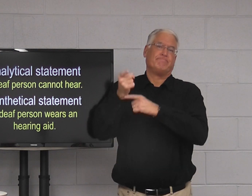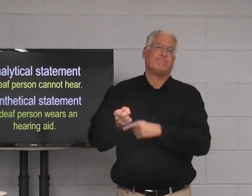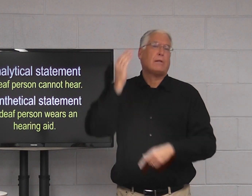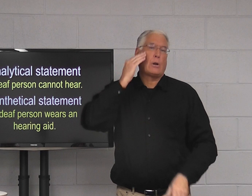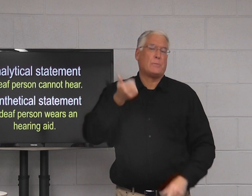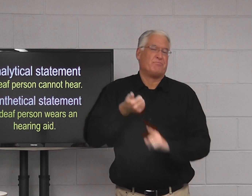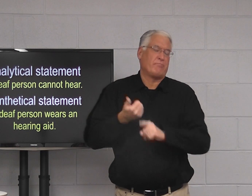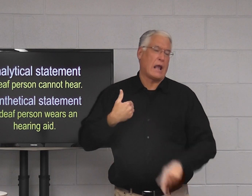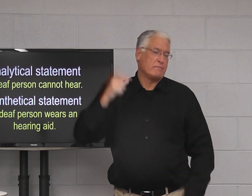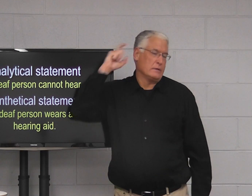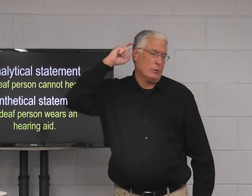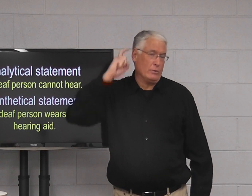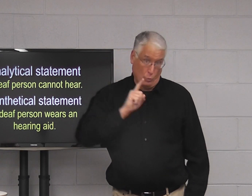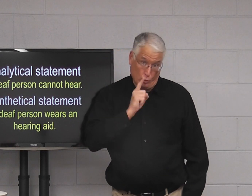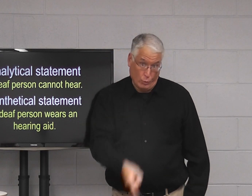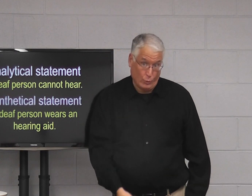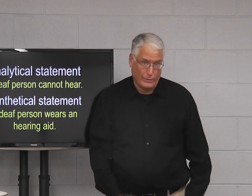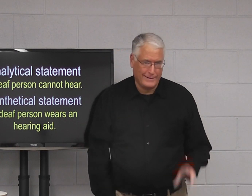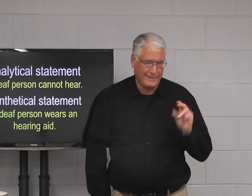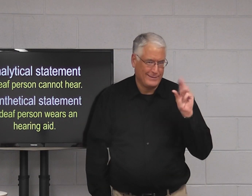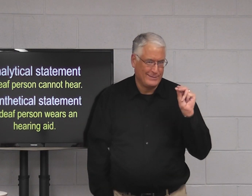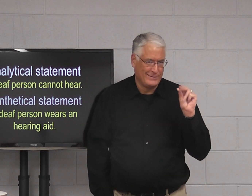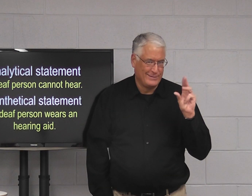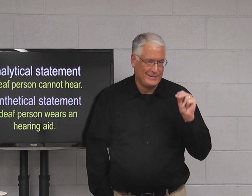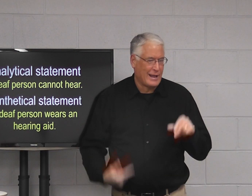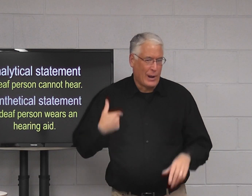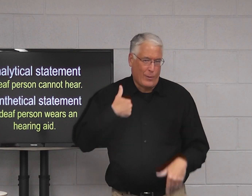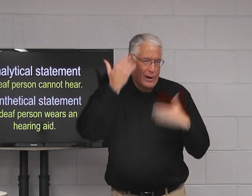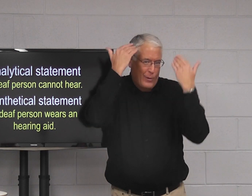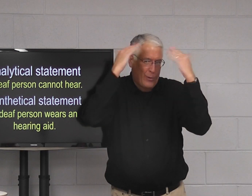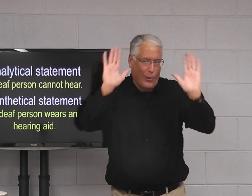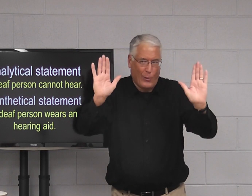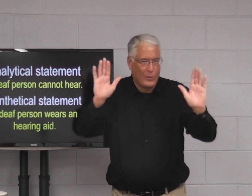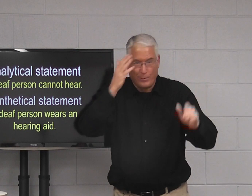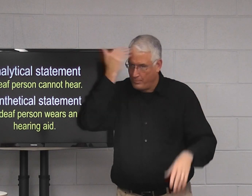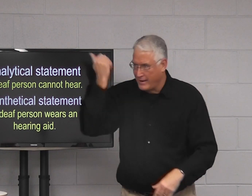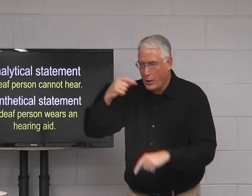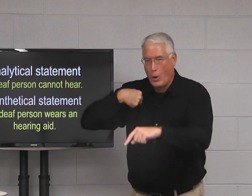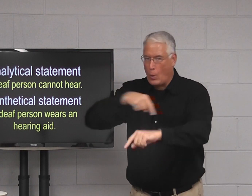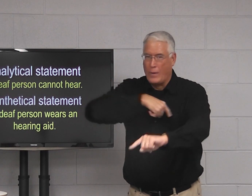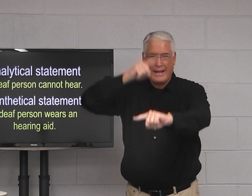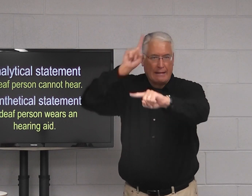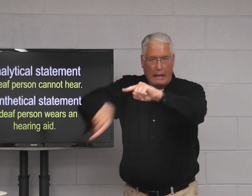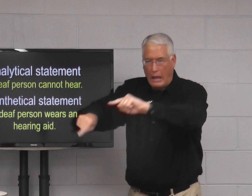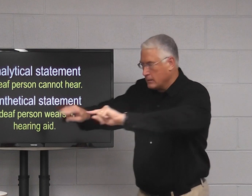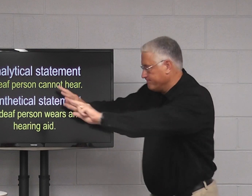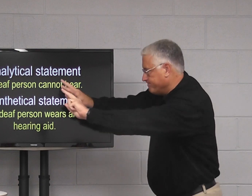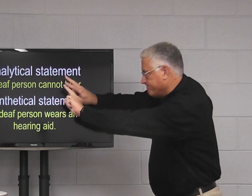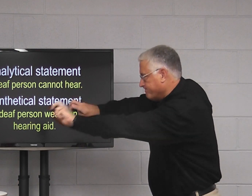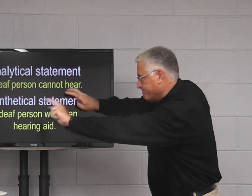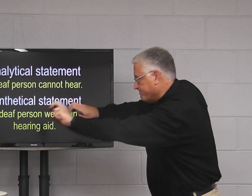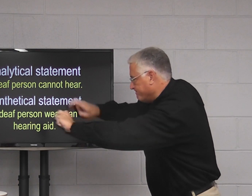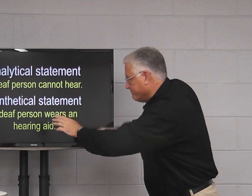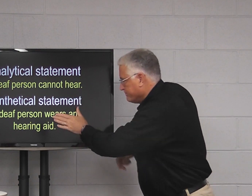person always has a hearing aid. Pretty much. But no, we really don't know because we cannot